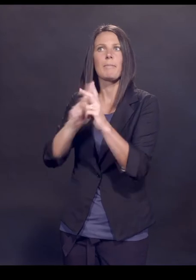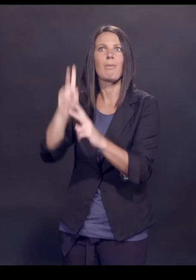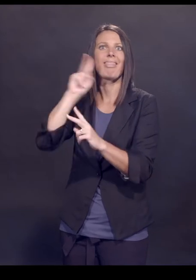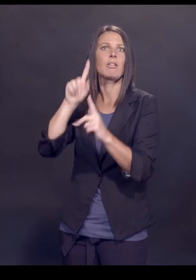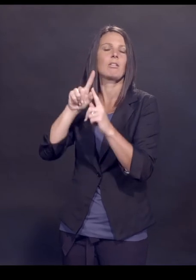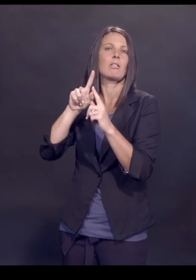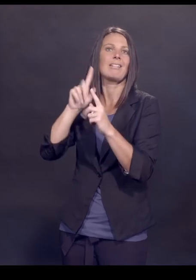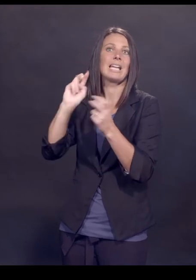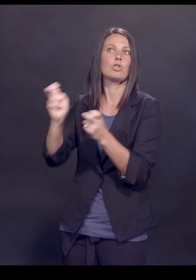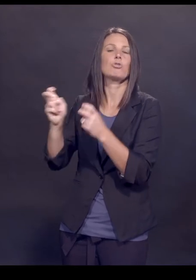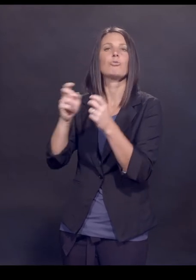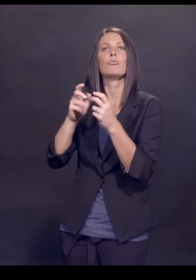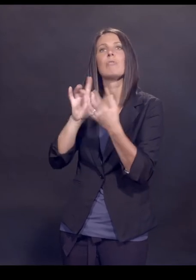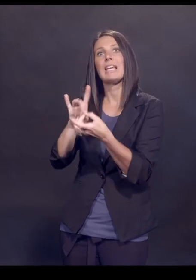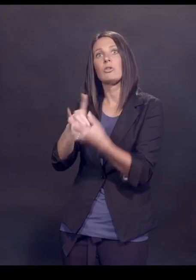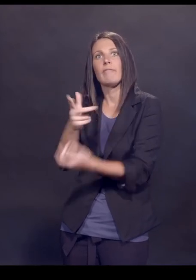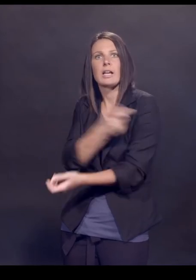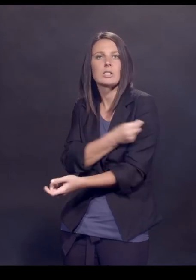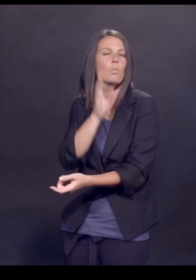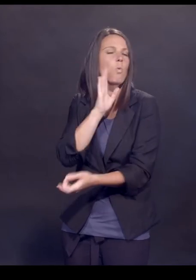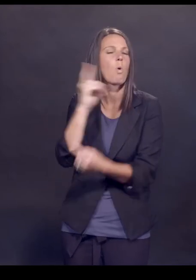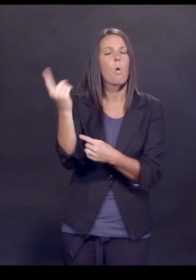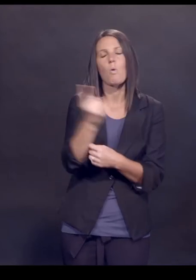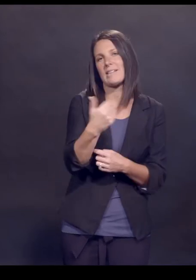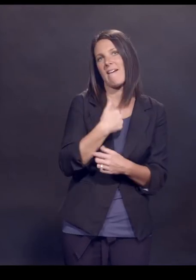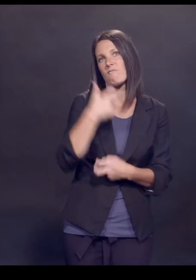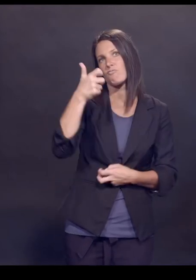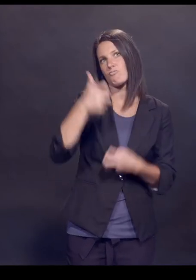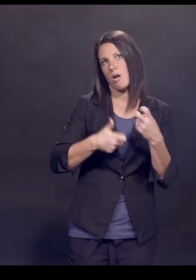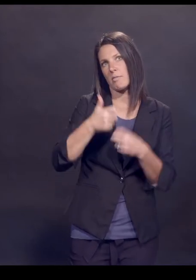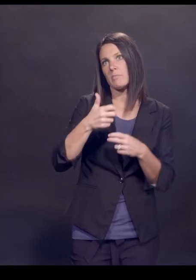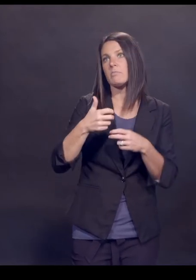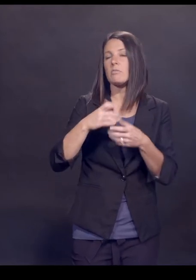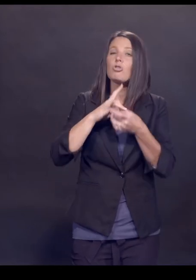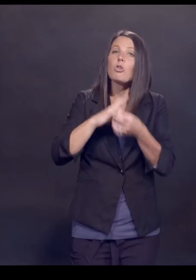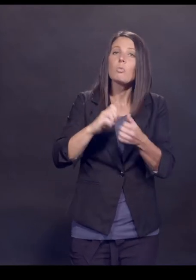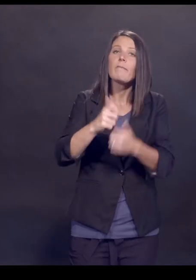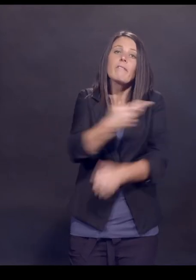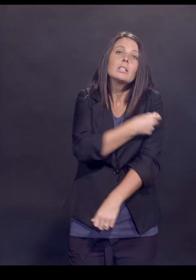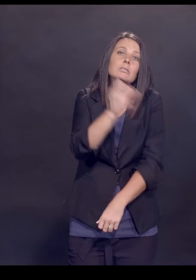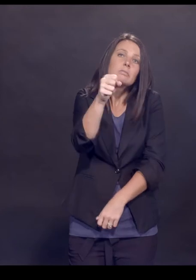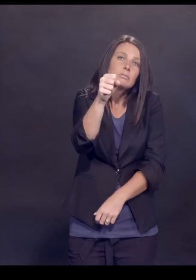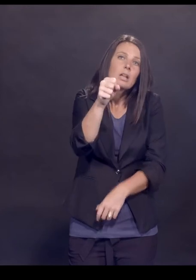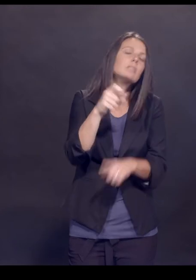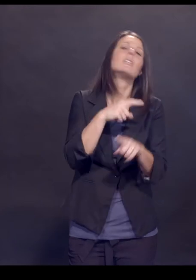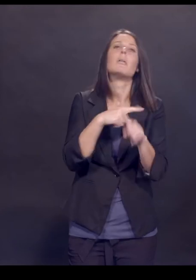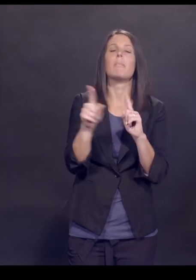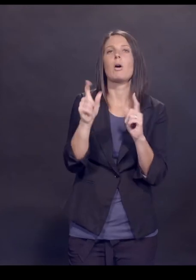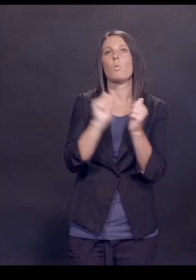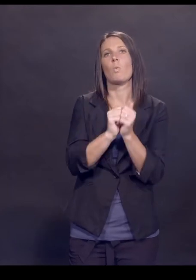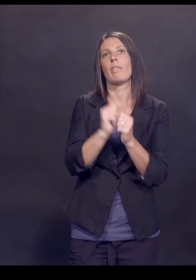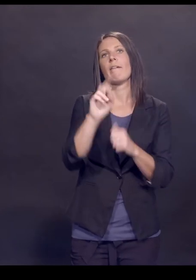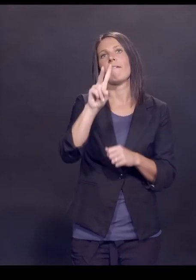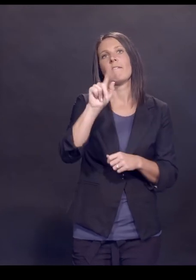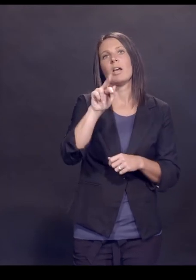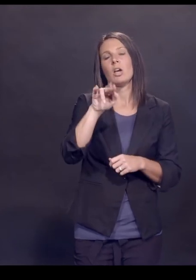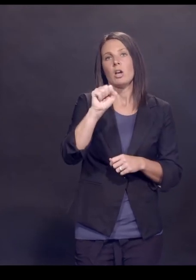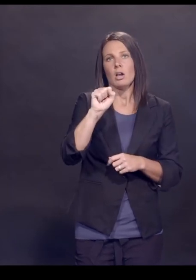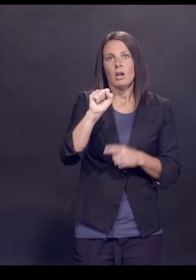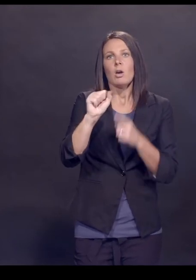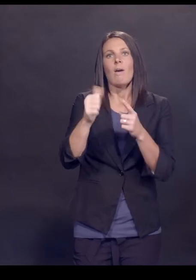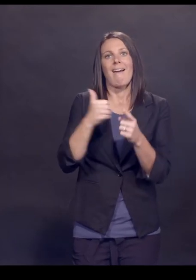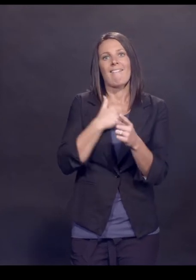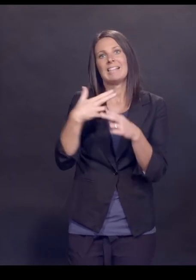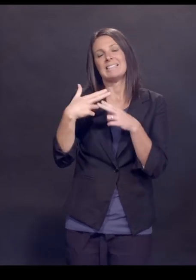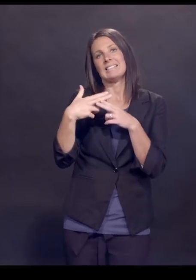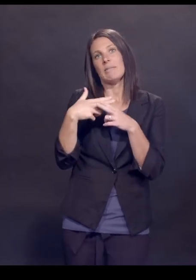are always going to be problems, and there are always going to be problems that are temporally associated. And I think that's the biggest problem with VAERS, is that there are always going to be